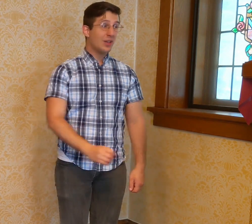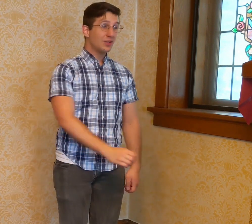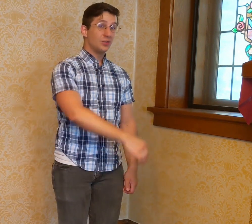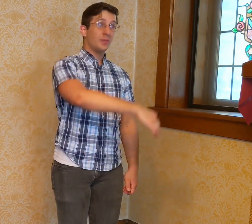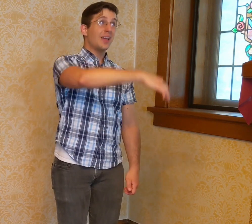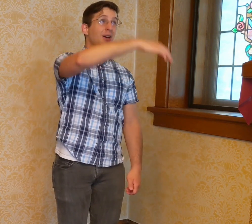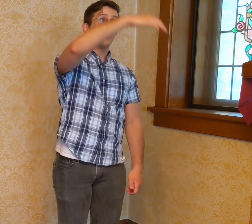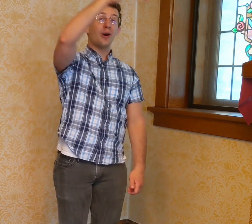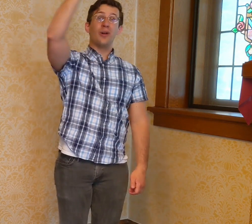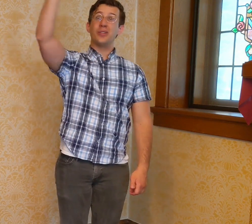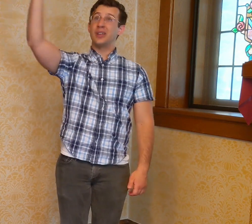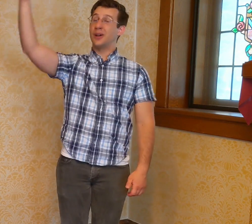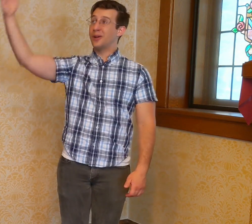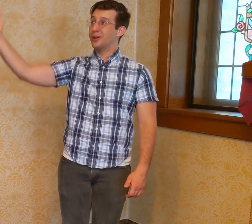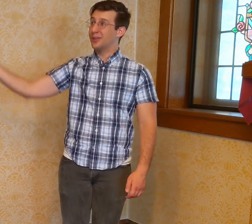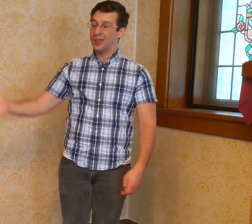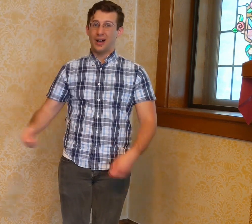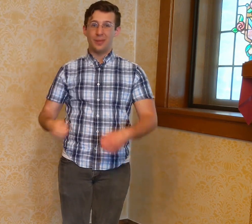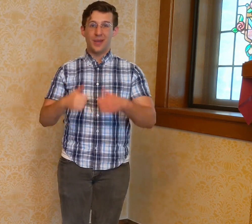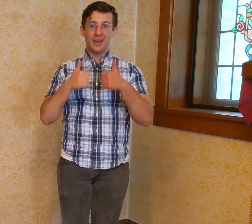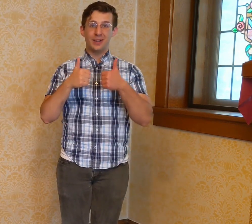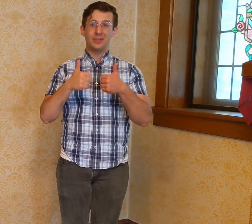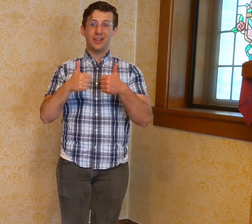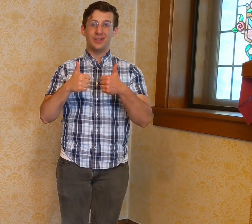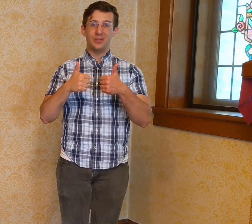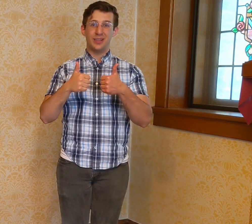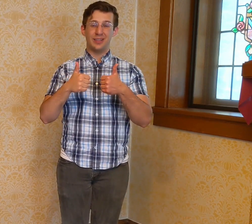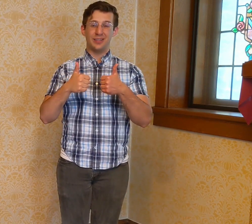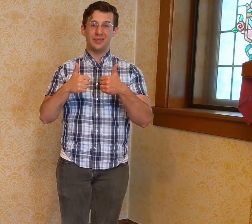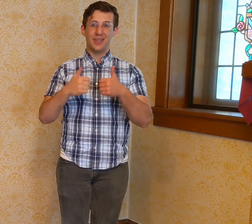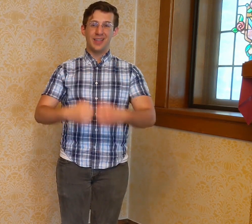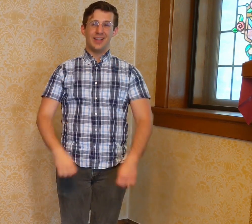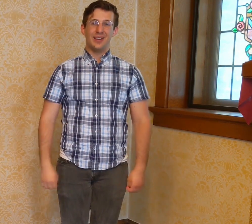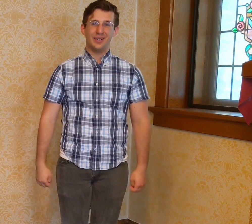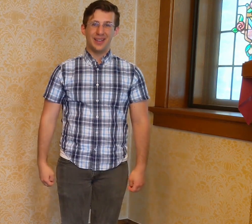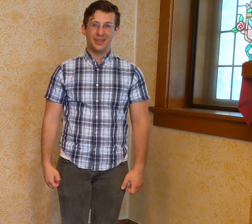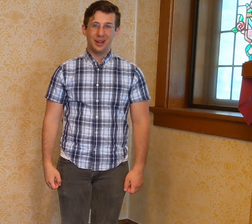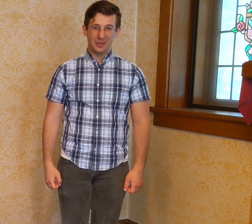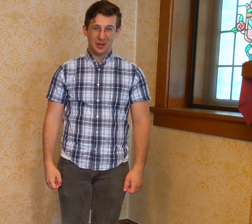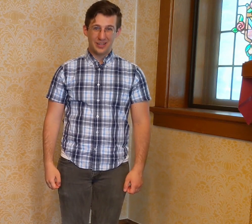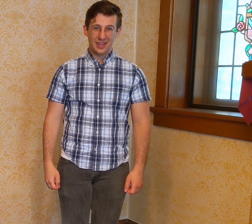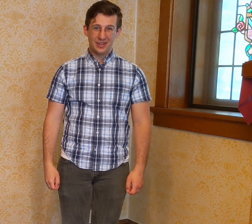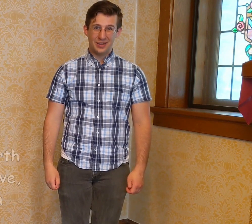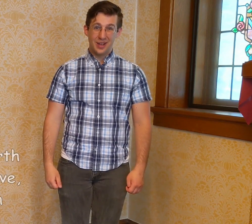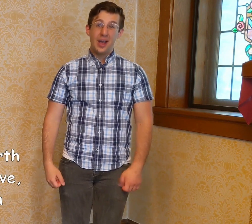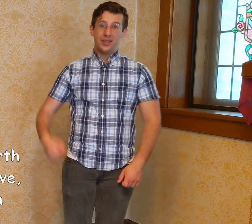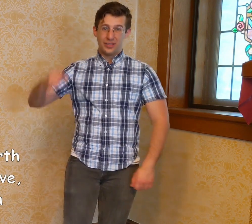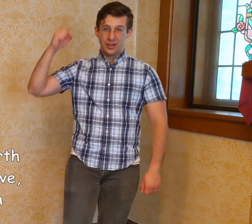To make of all the earth, a better place to live. All right. So now all together, the